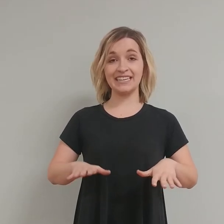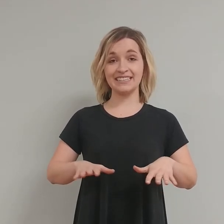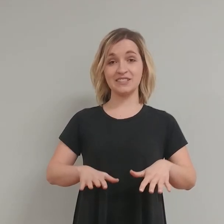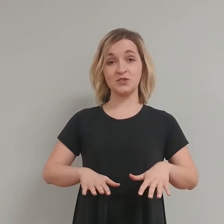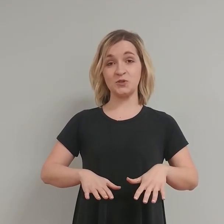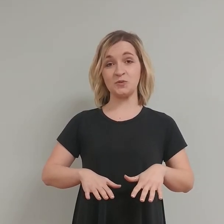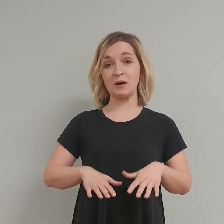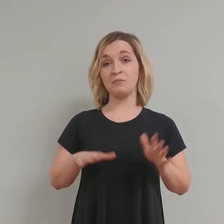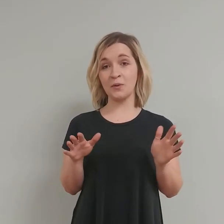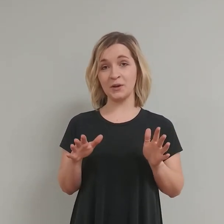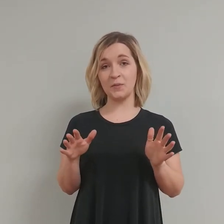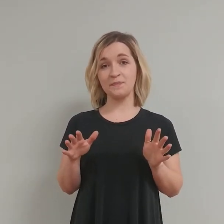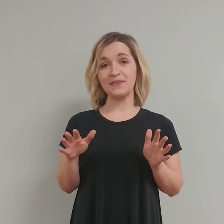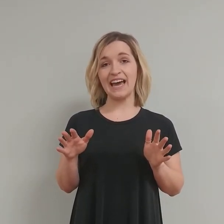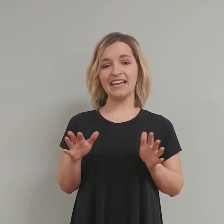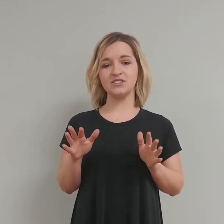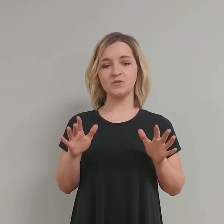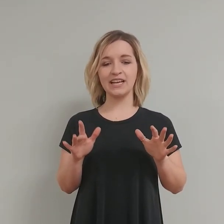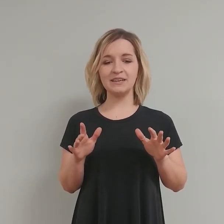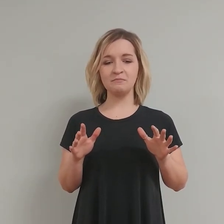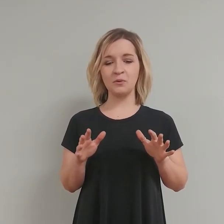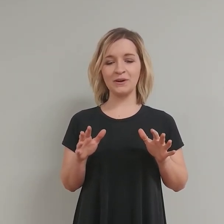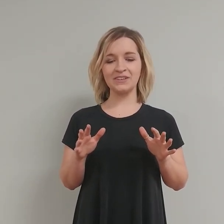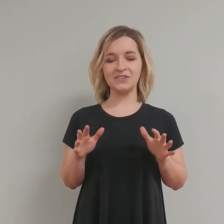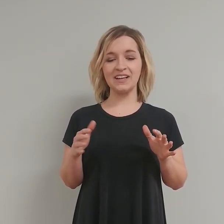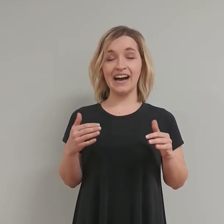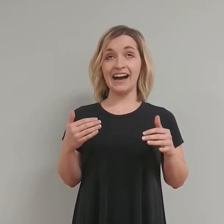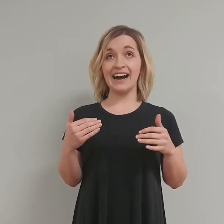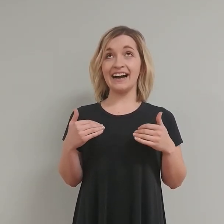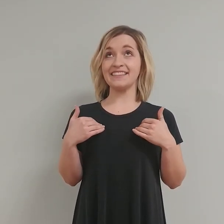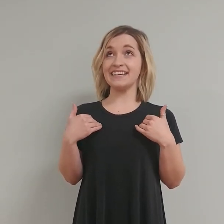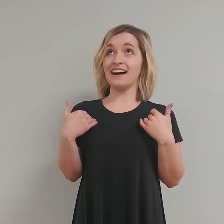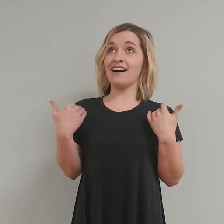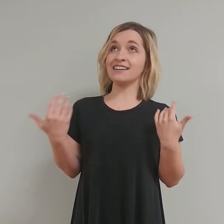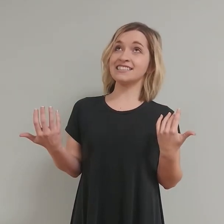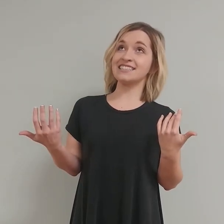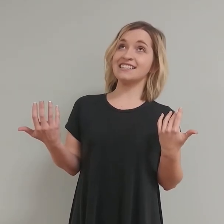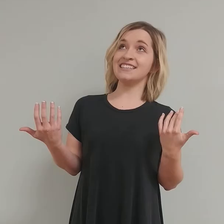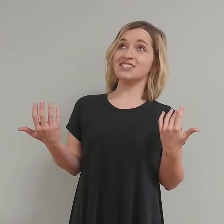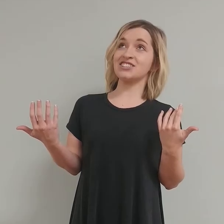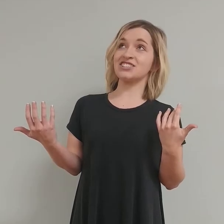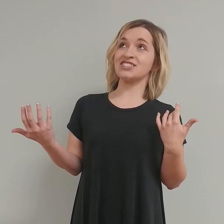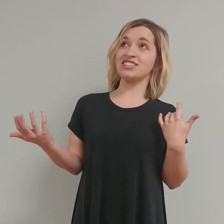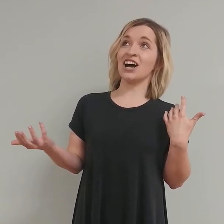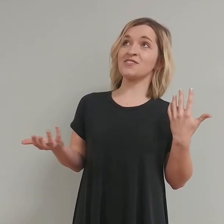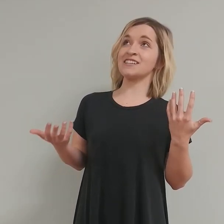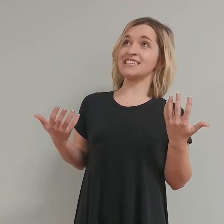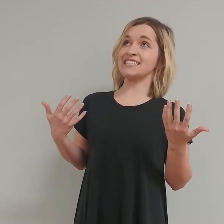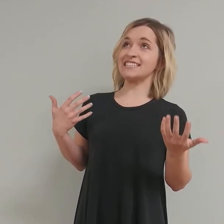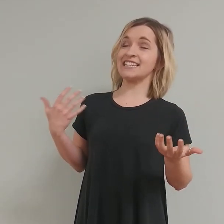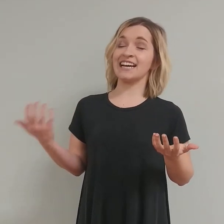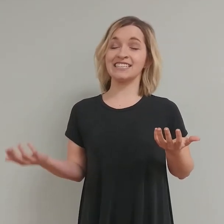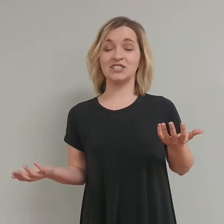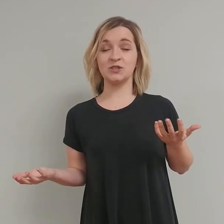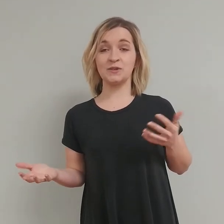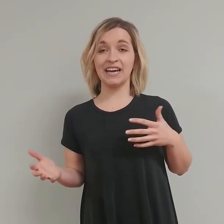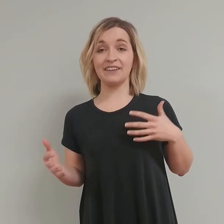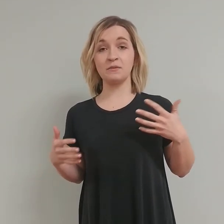it to a boil. And you let it boil. Honestly, there's not really a science to it. I haven't